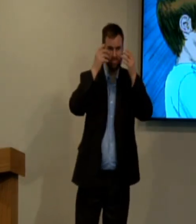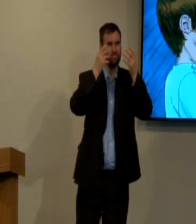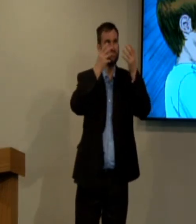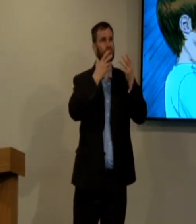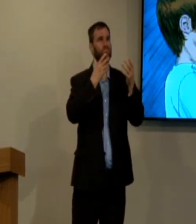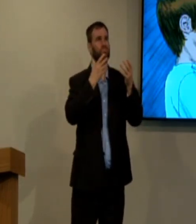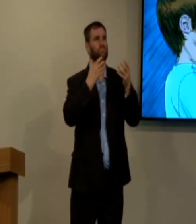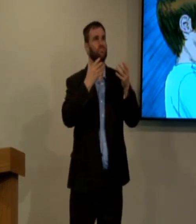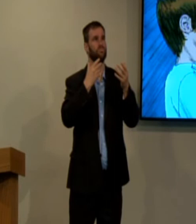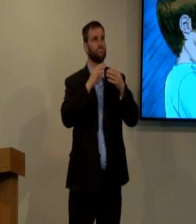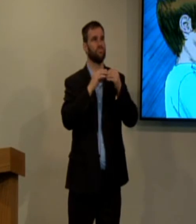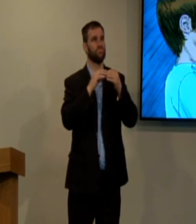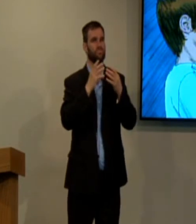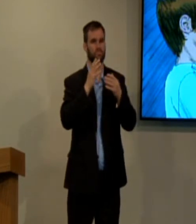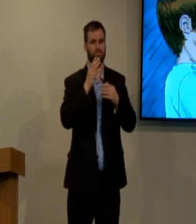And Samuel got it over.